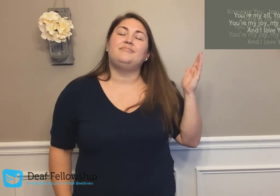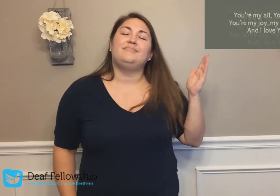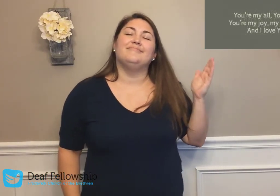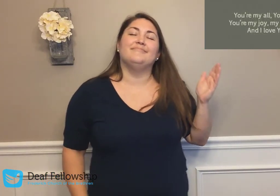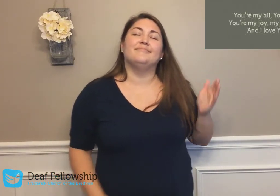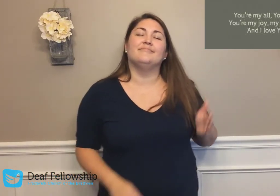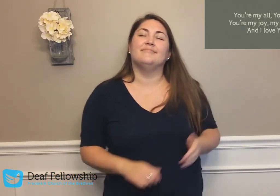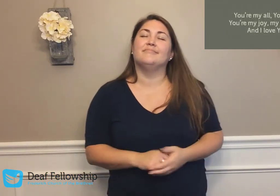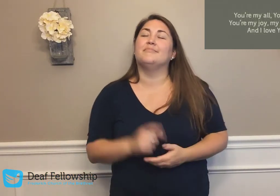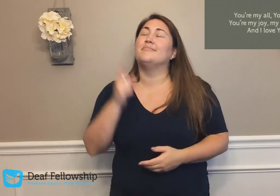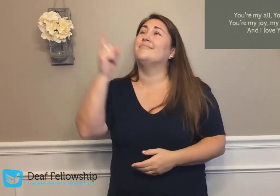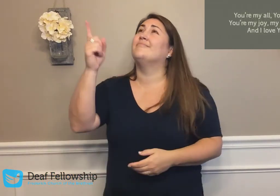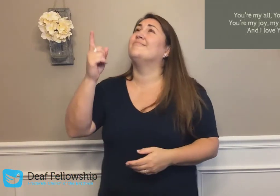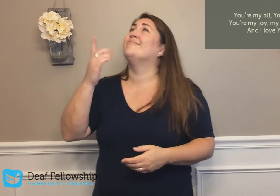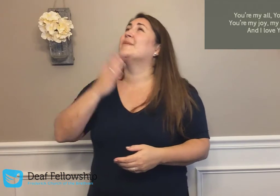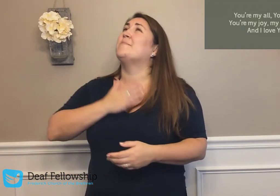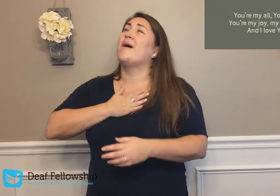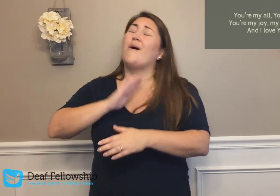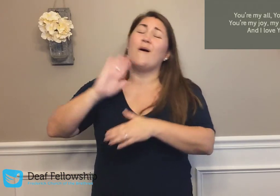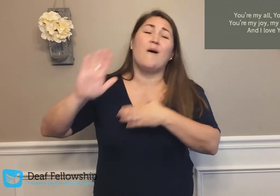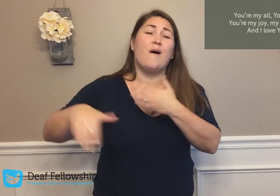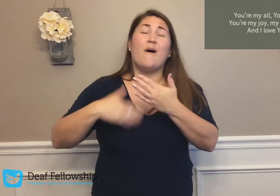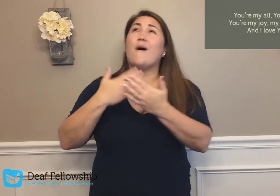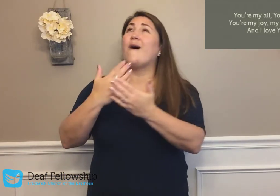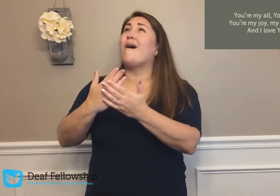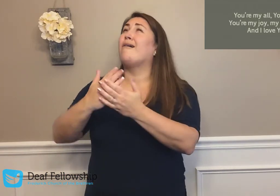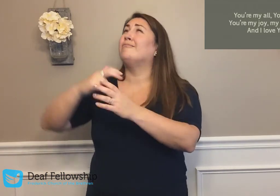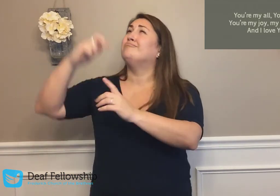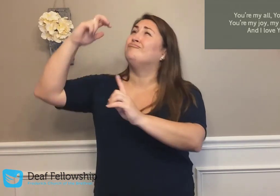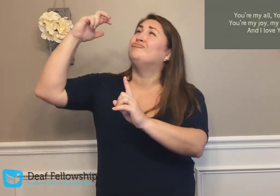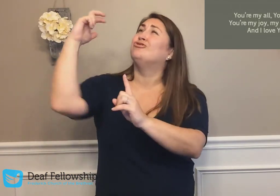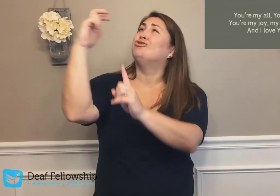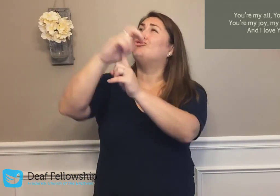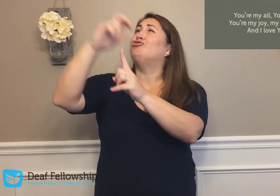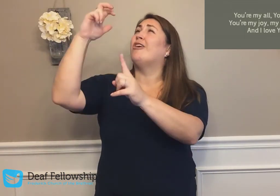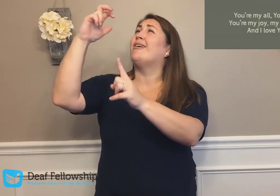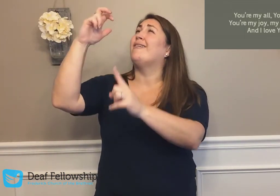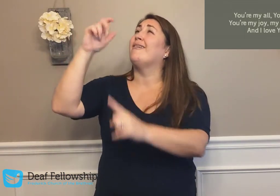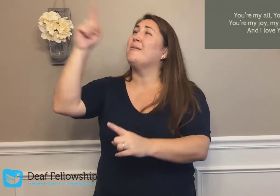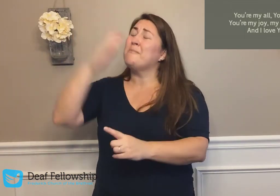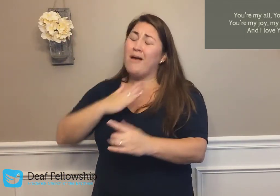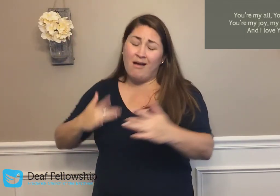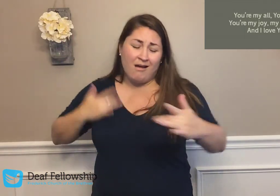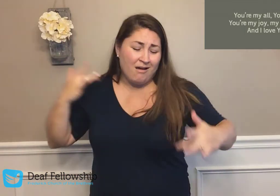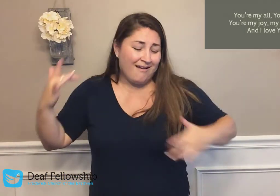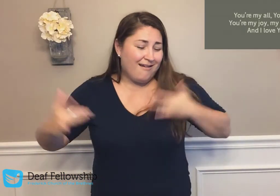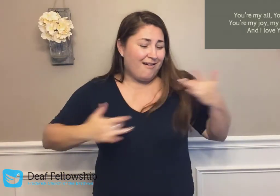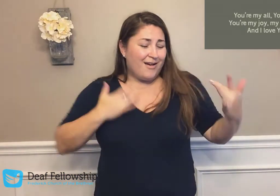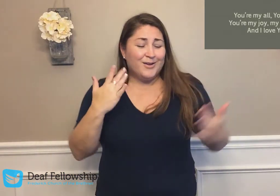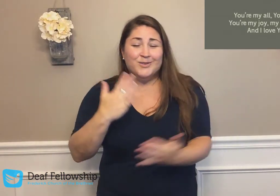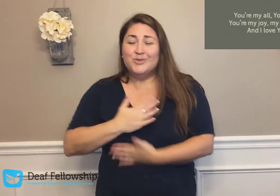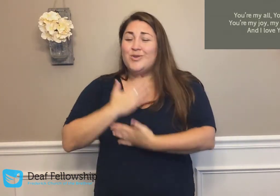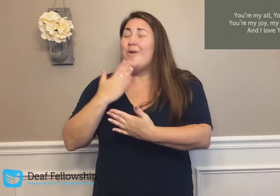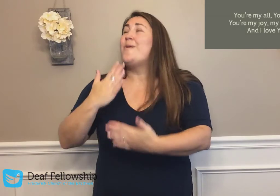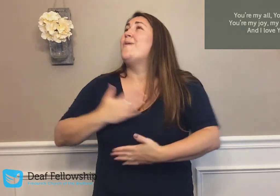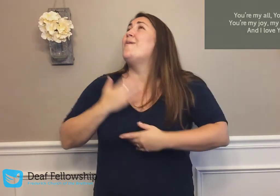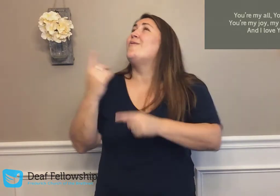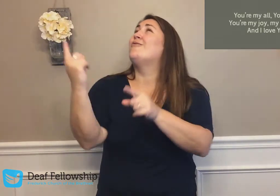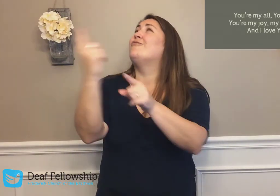You're my all, You're my best You're my joy, my righteousness